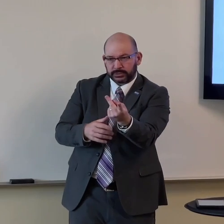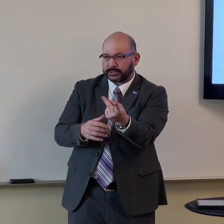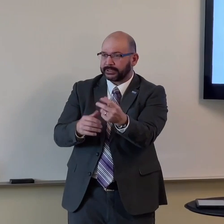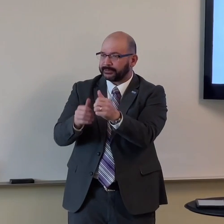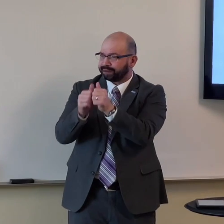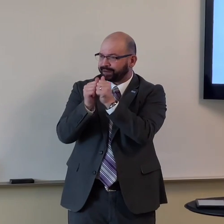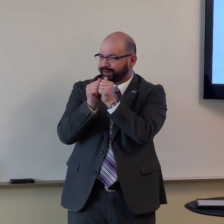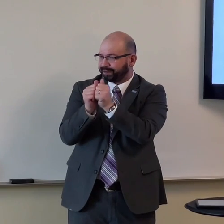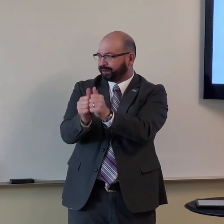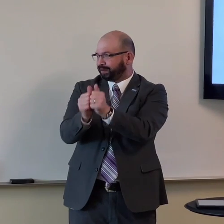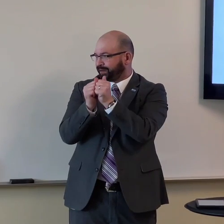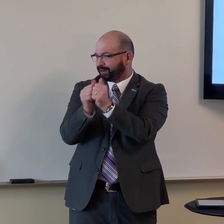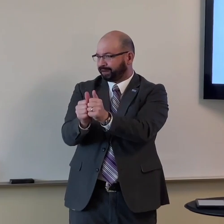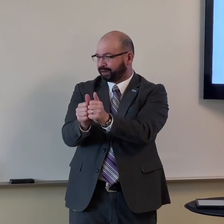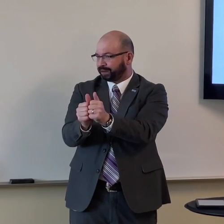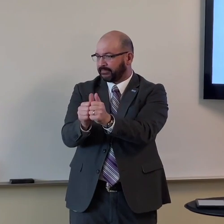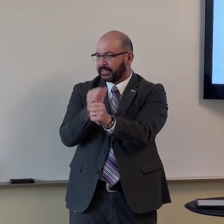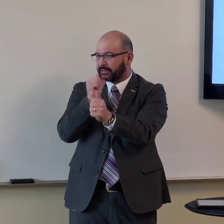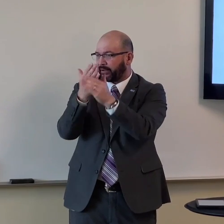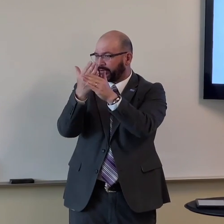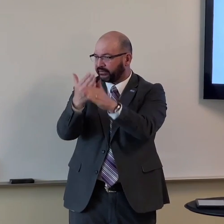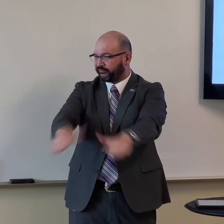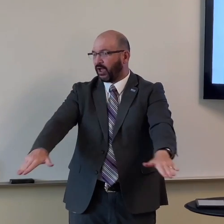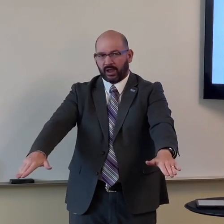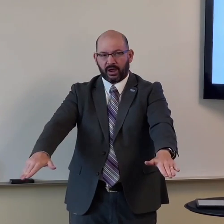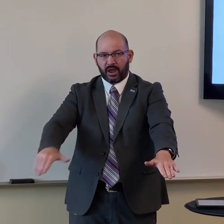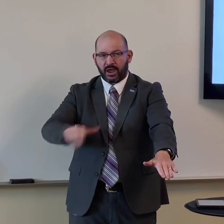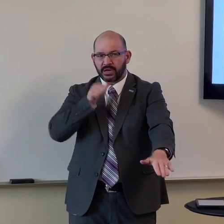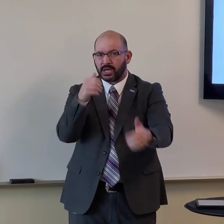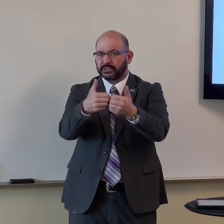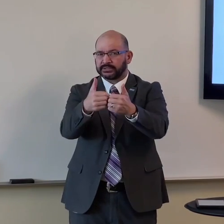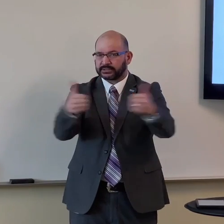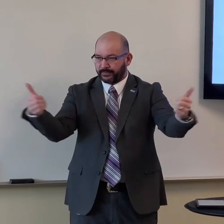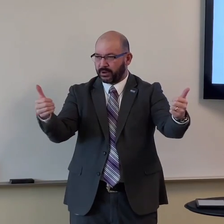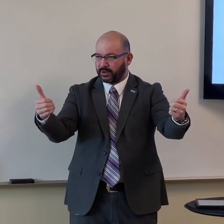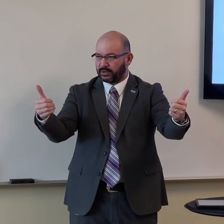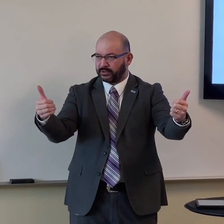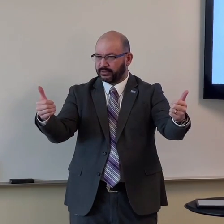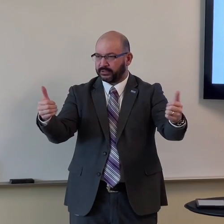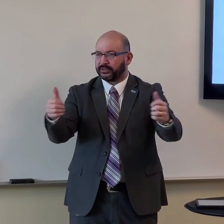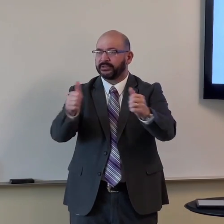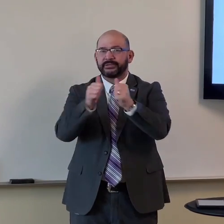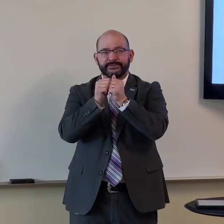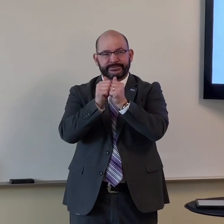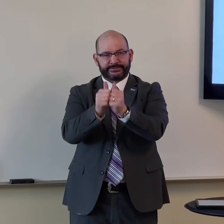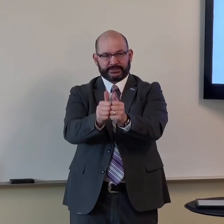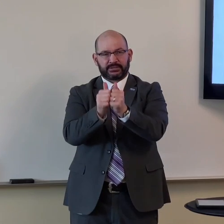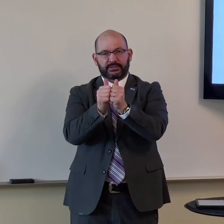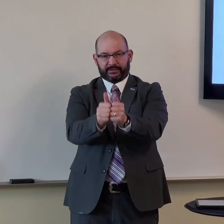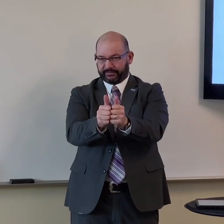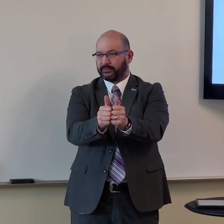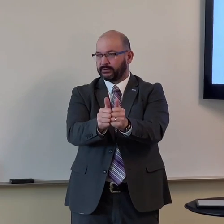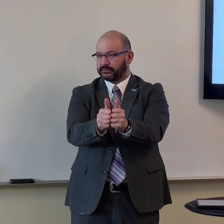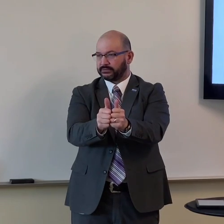it's important that you and I together are not divided not separated we're together